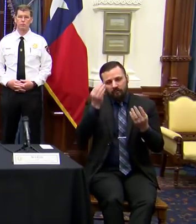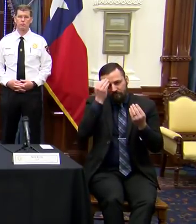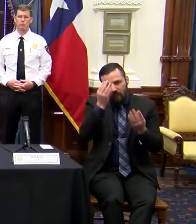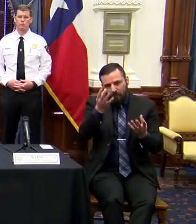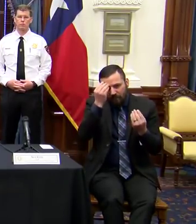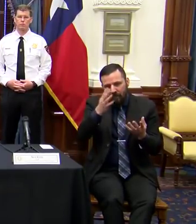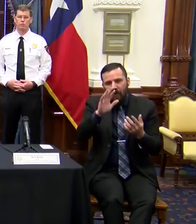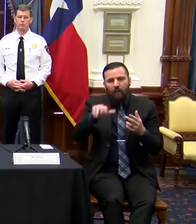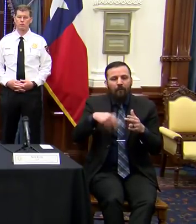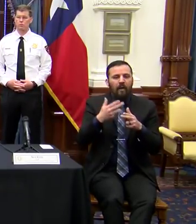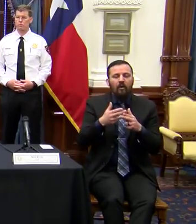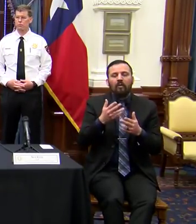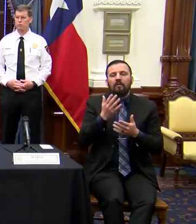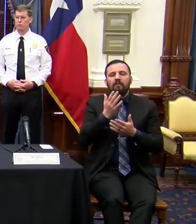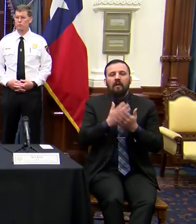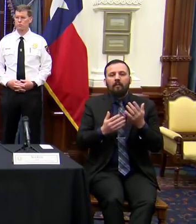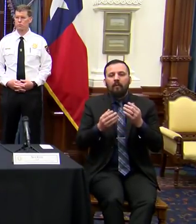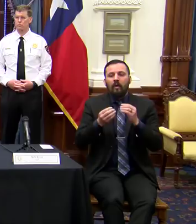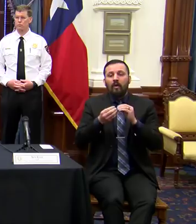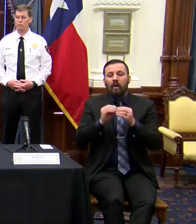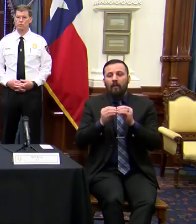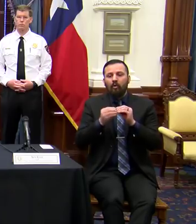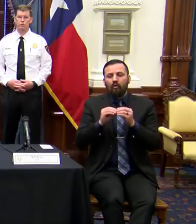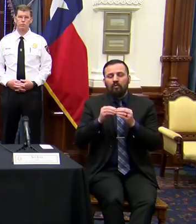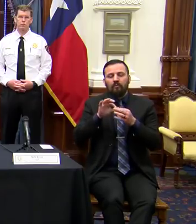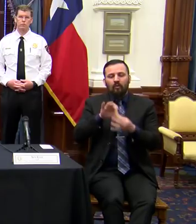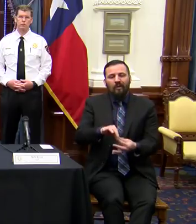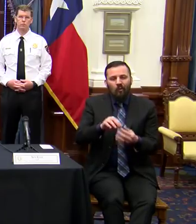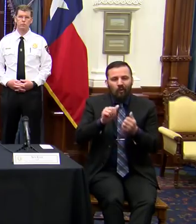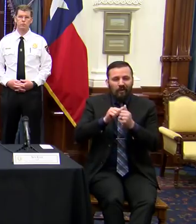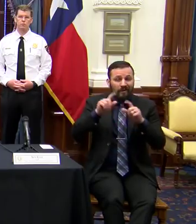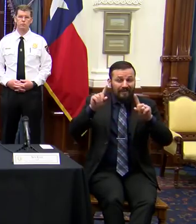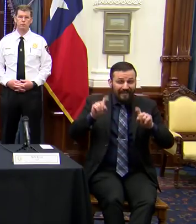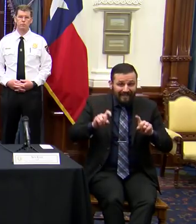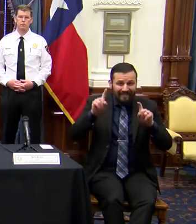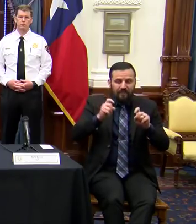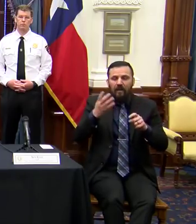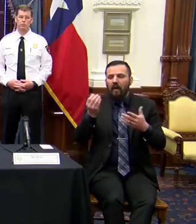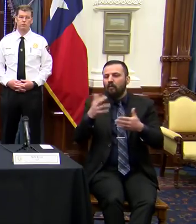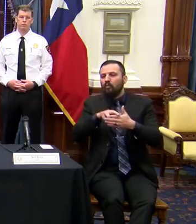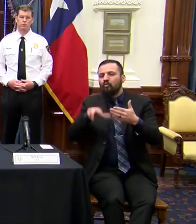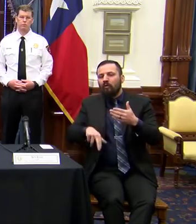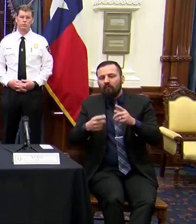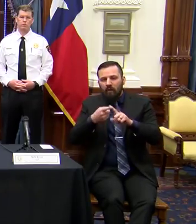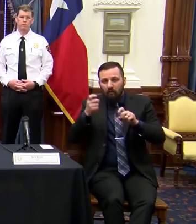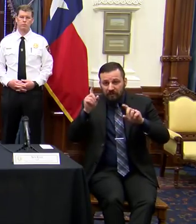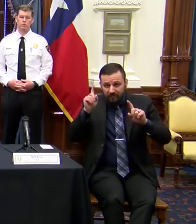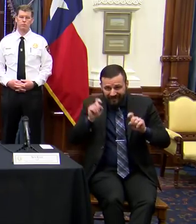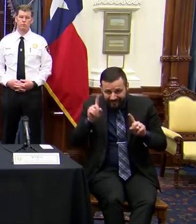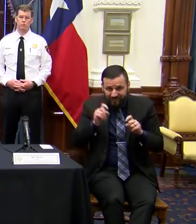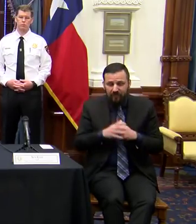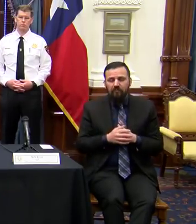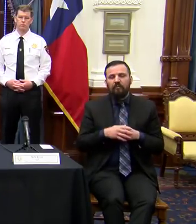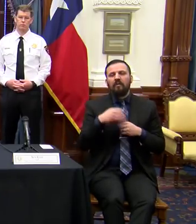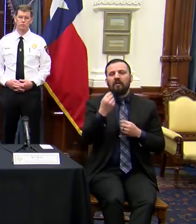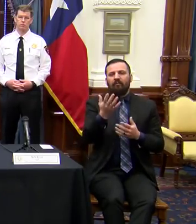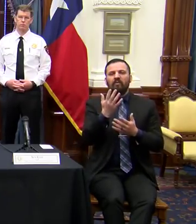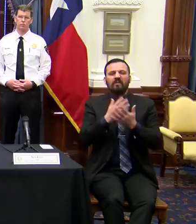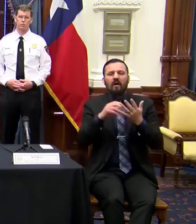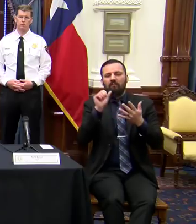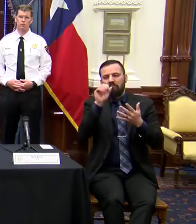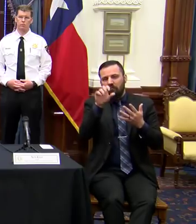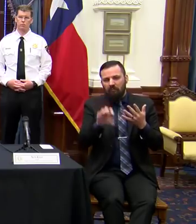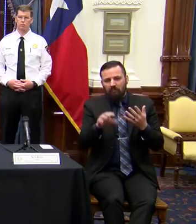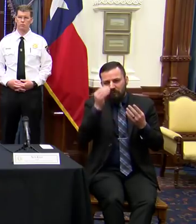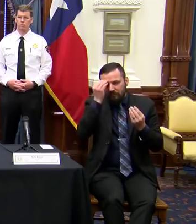with regard to certain numbers concerning testing and testing outcomes. Let me give you several sources of data.